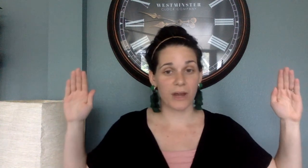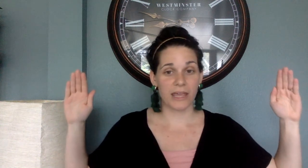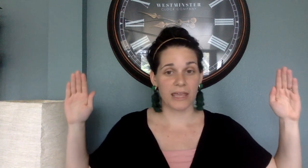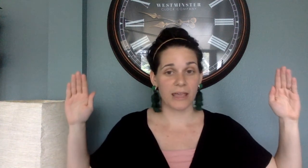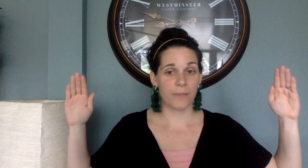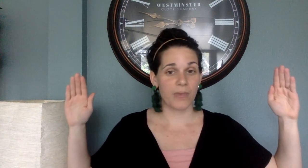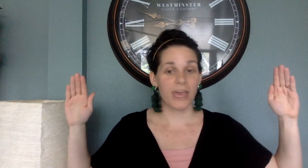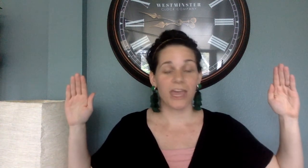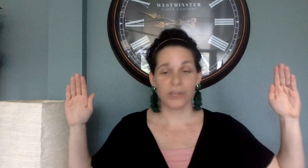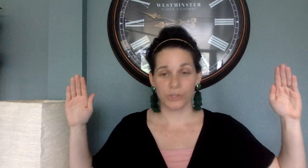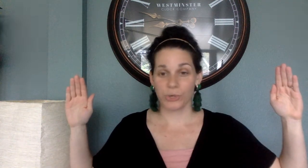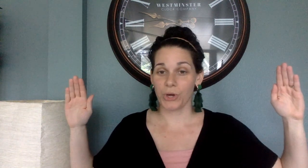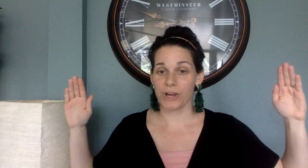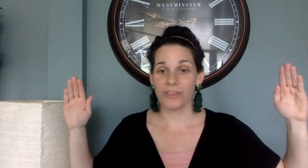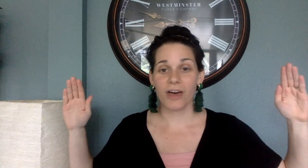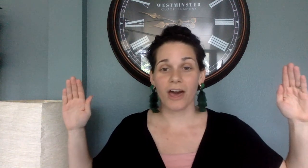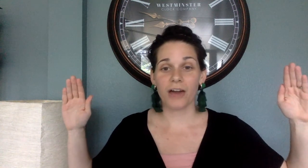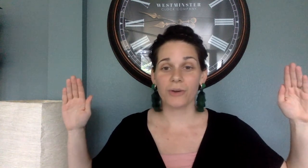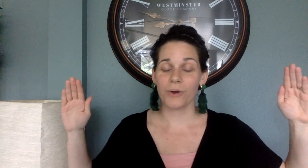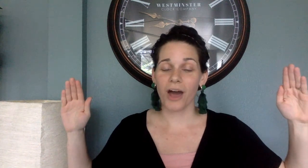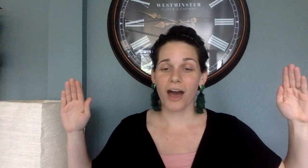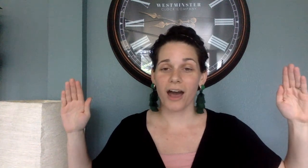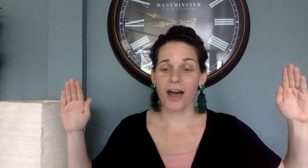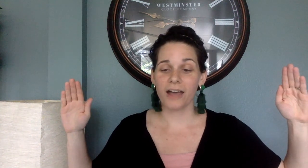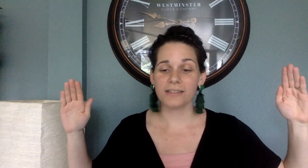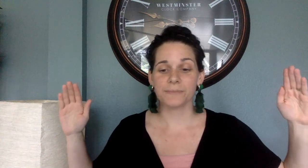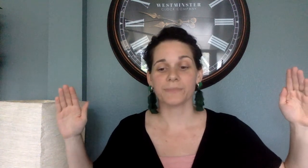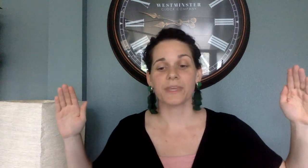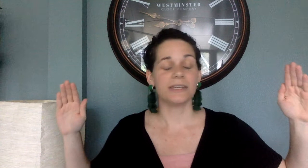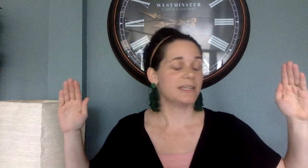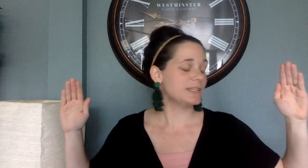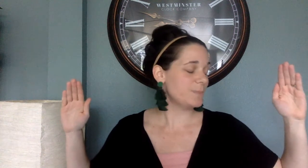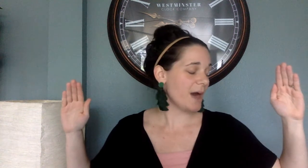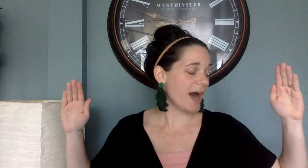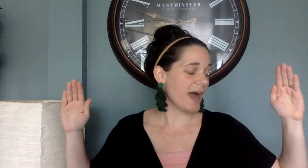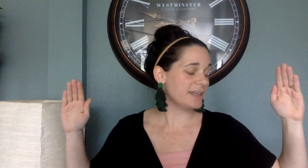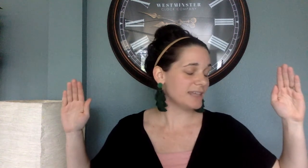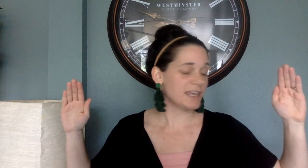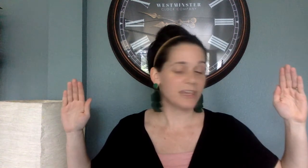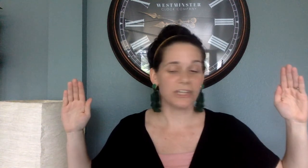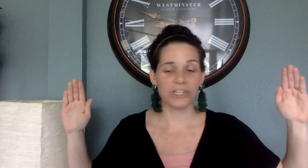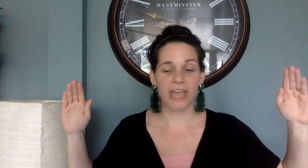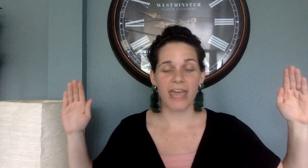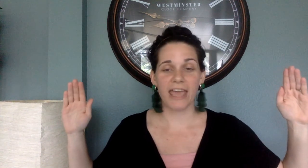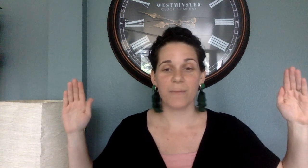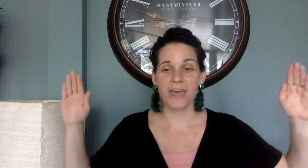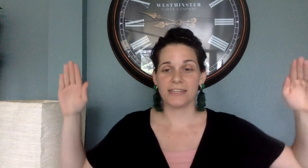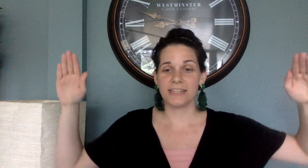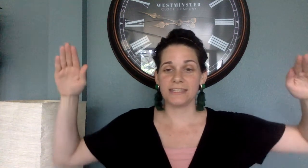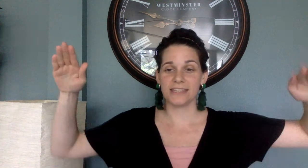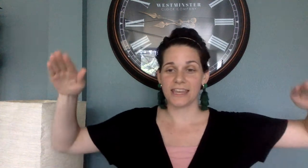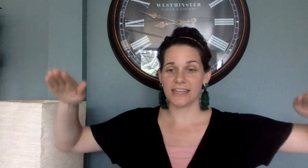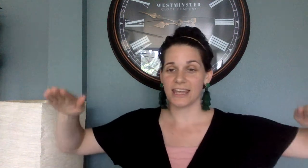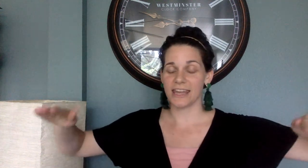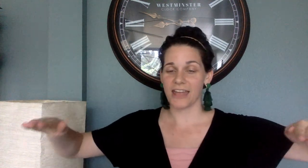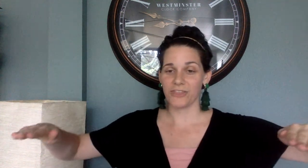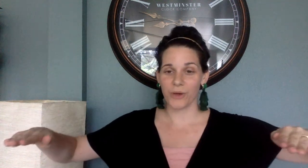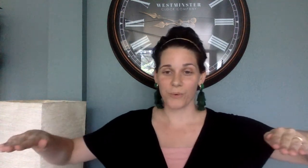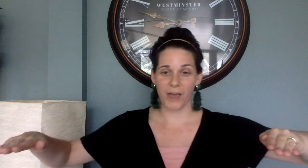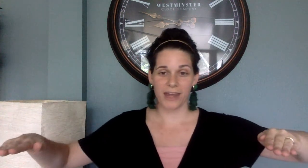him endured the cross, despising the shame and is seated at the right